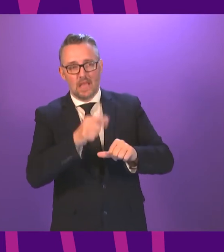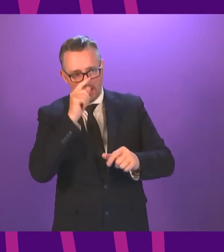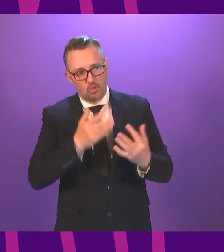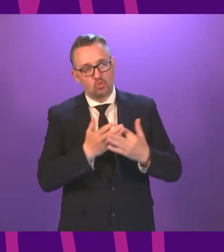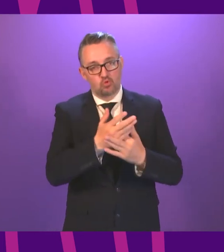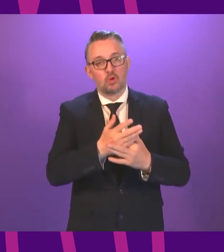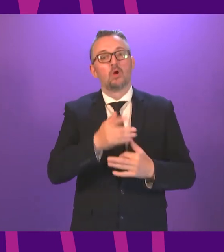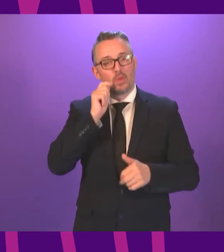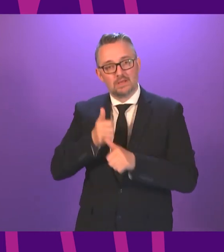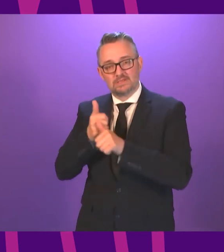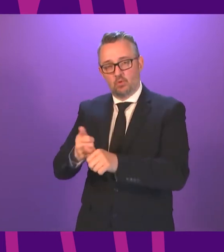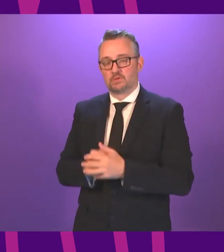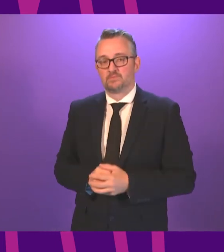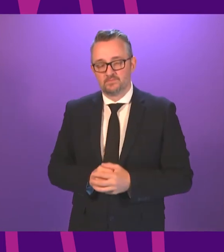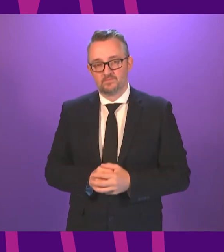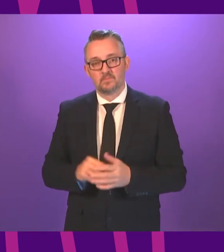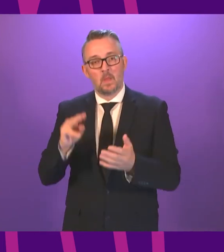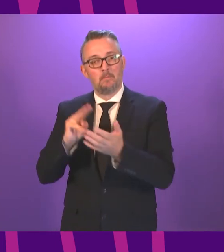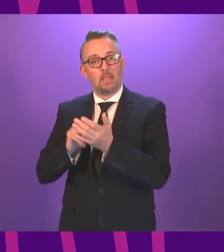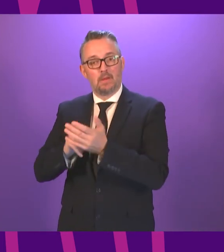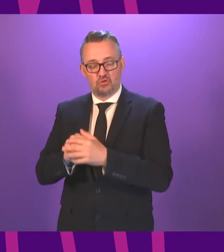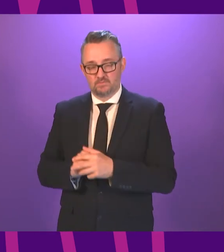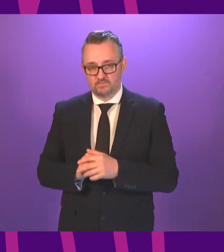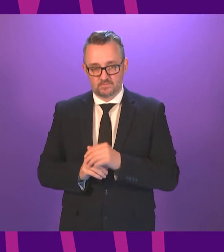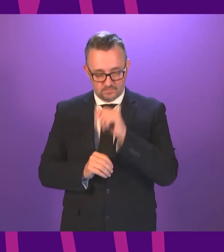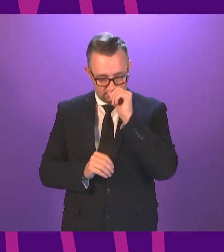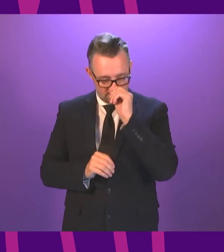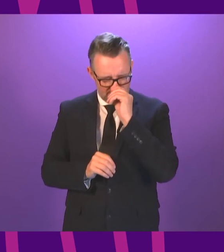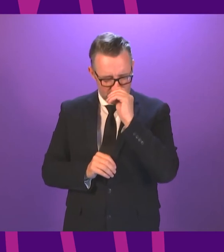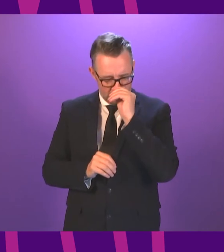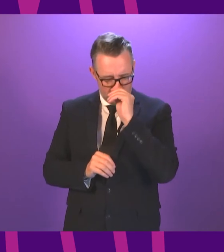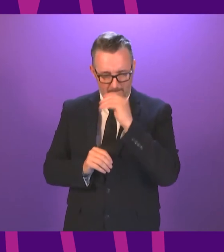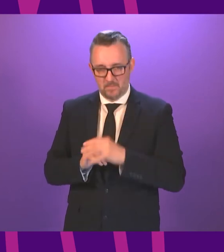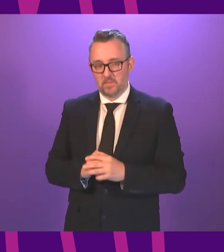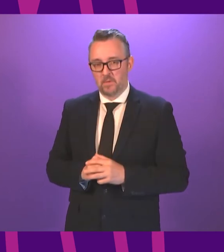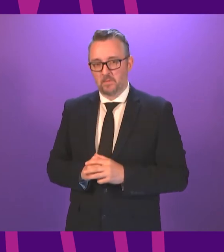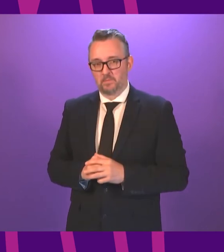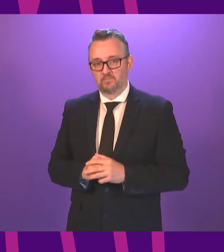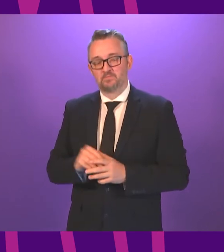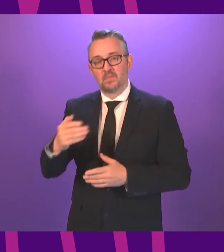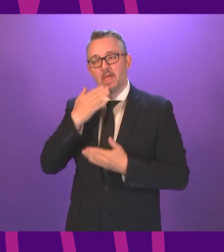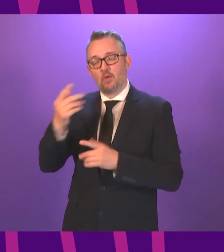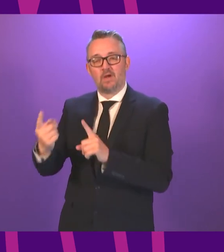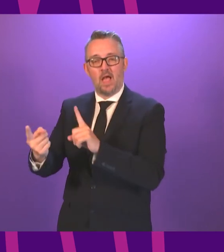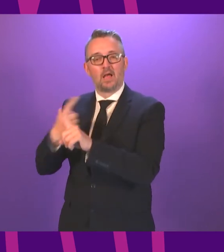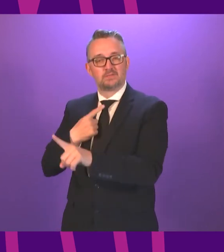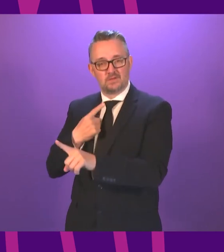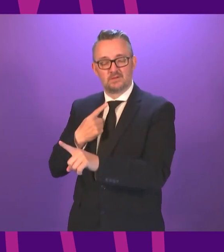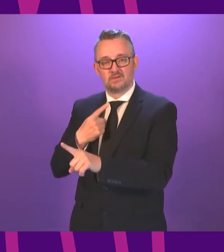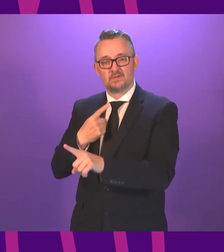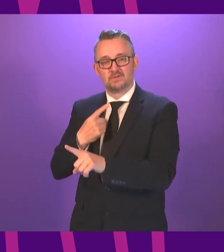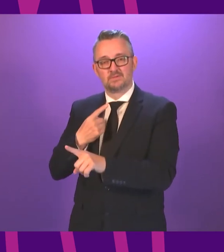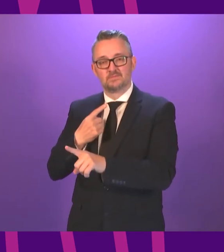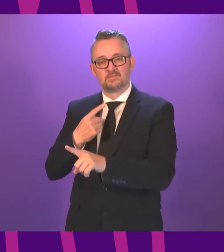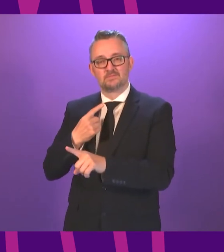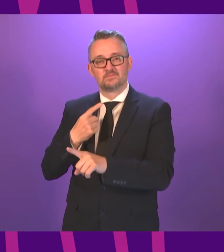supported to do so. Michael Mara. Michael you for that further answer. I would ask, as we take